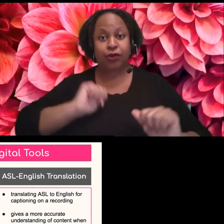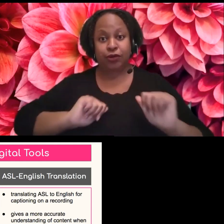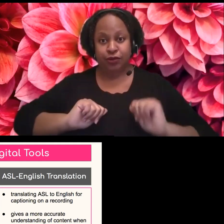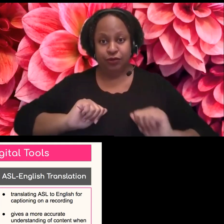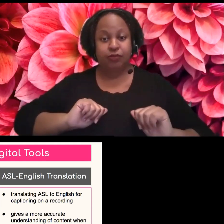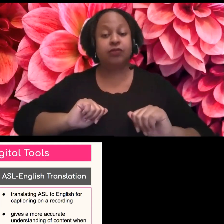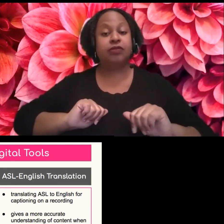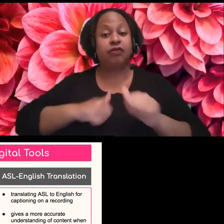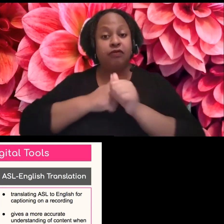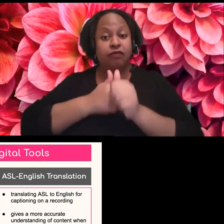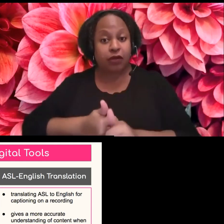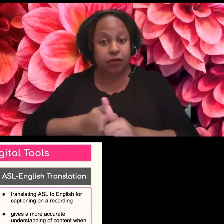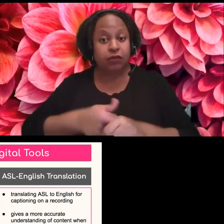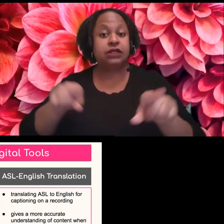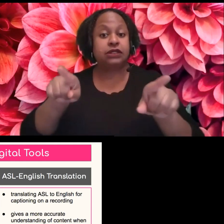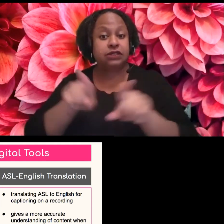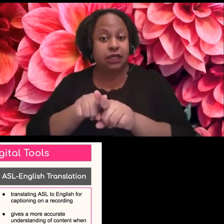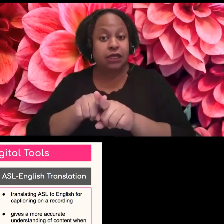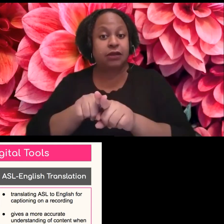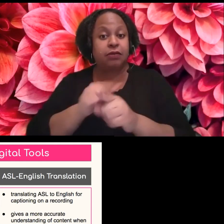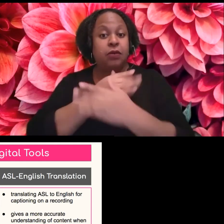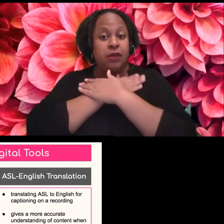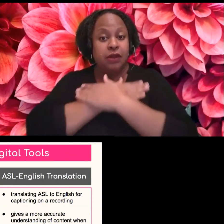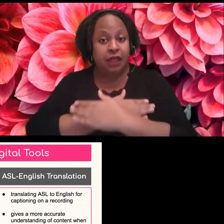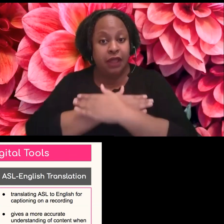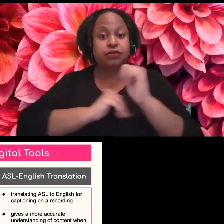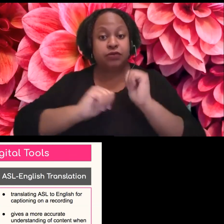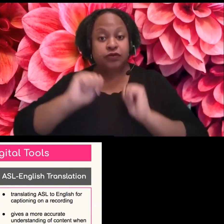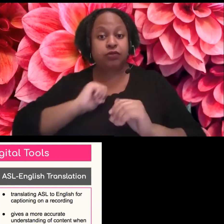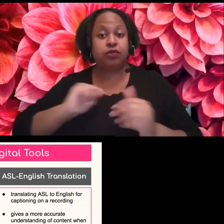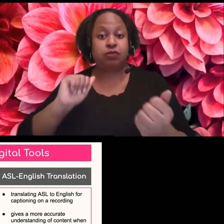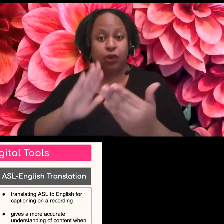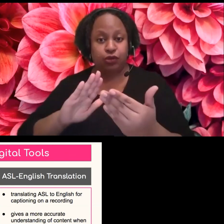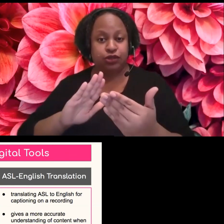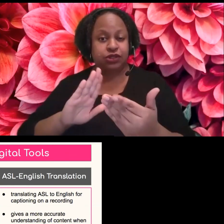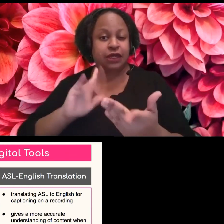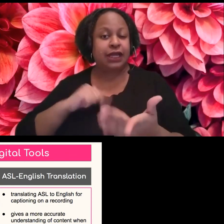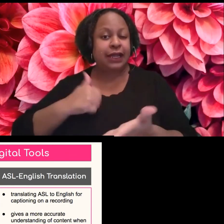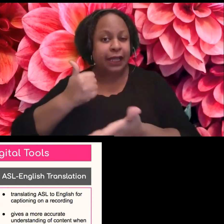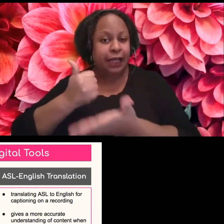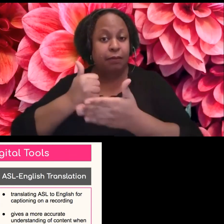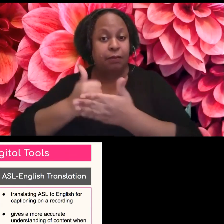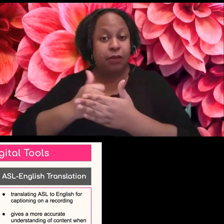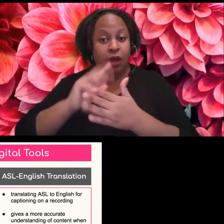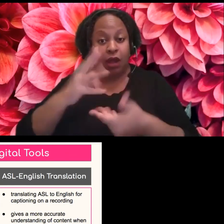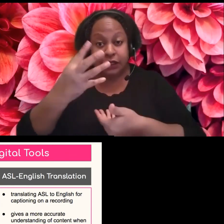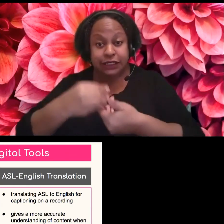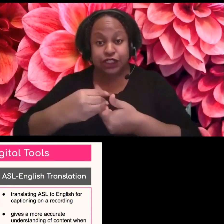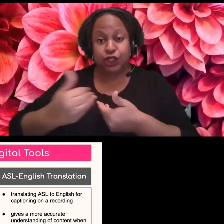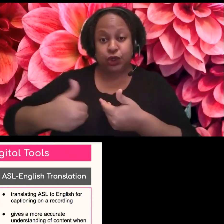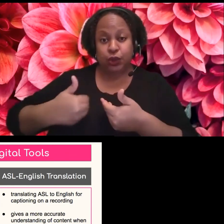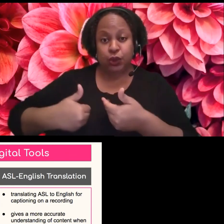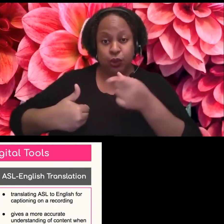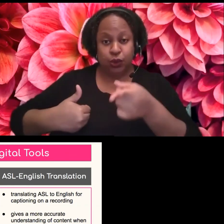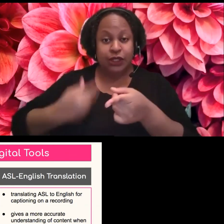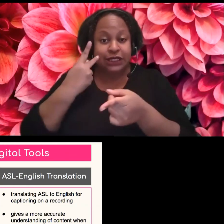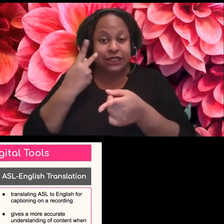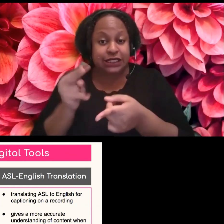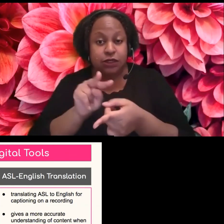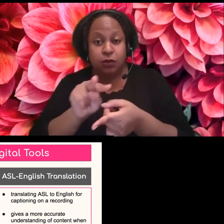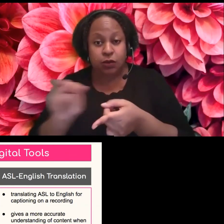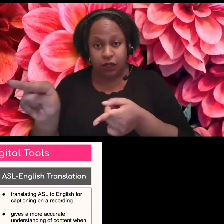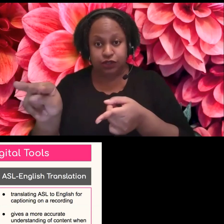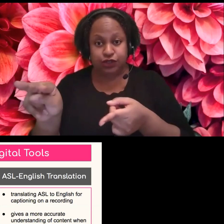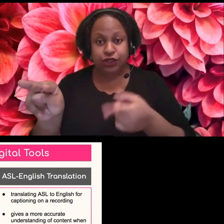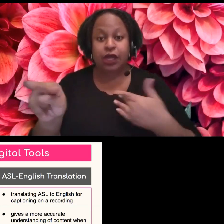relaxed performance to help autistic youth connect meaning to what they're seeing. So, you know,